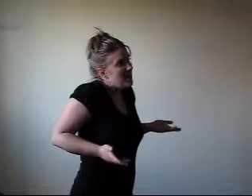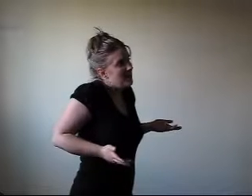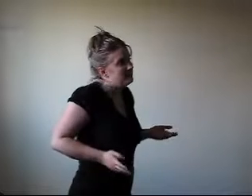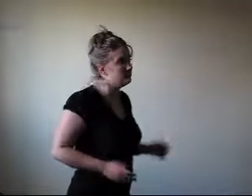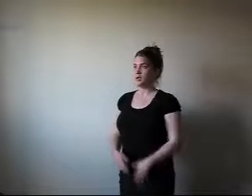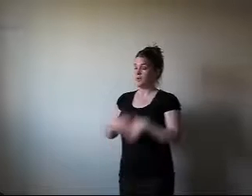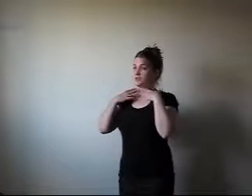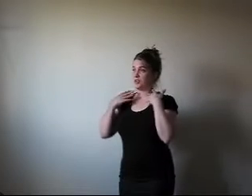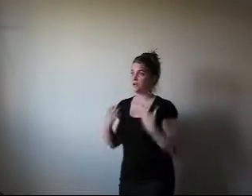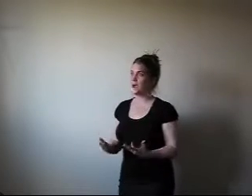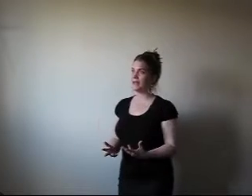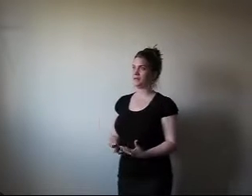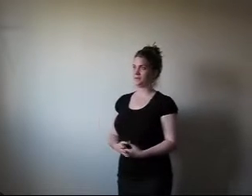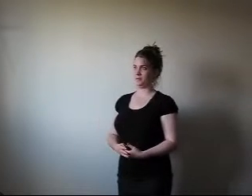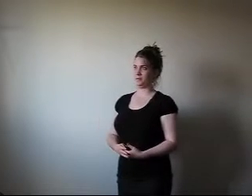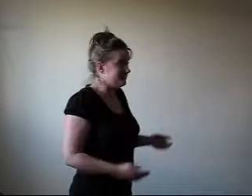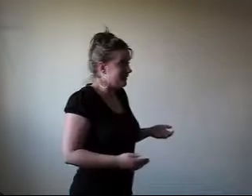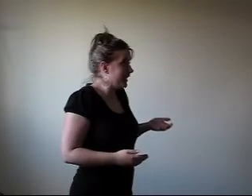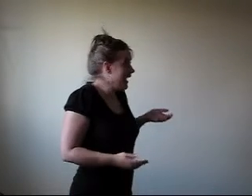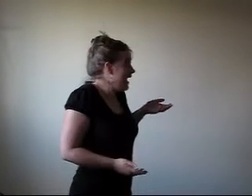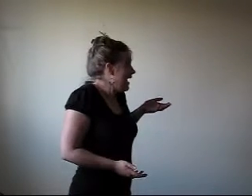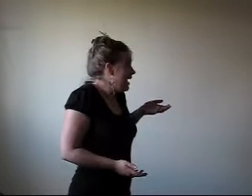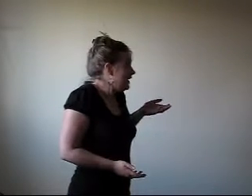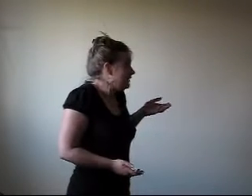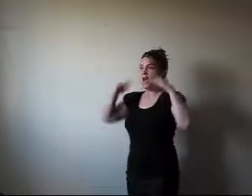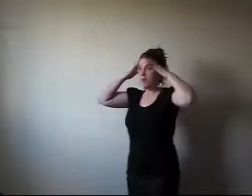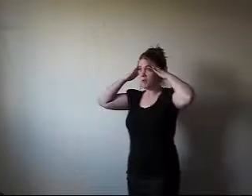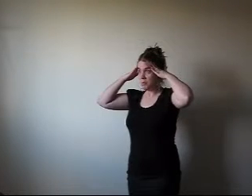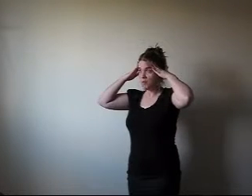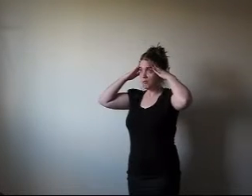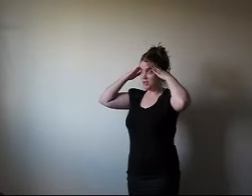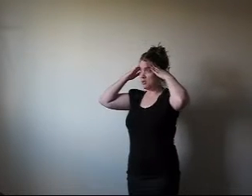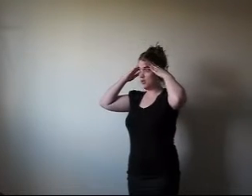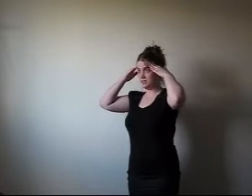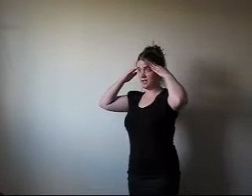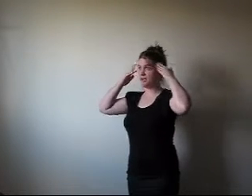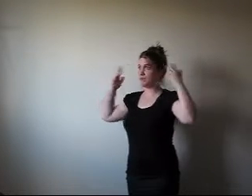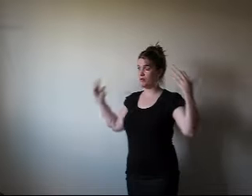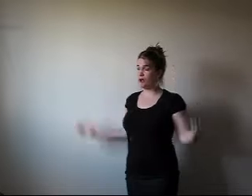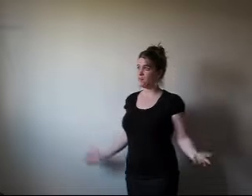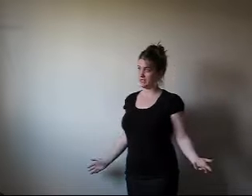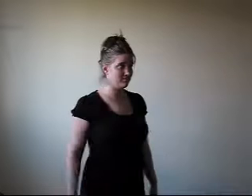Eh. But they're waiting for me. Eh. But what will they do on Sunday without me?